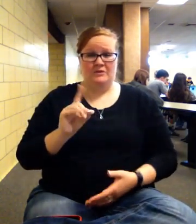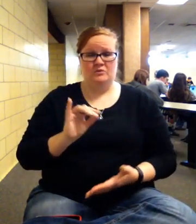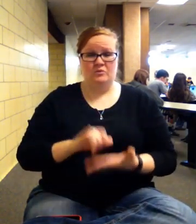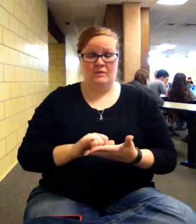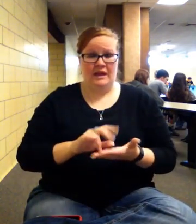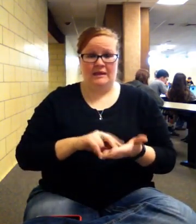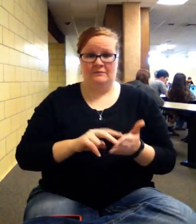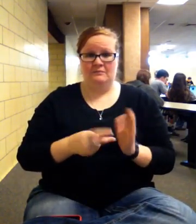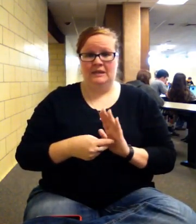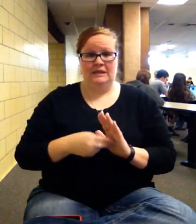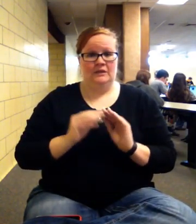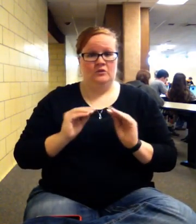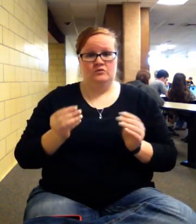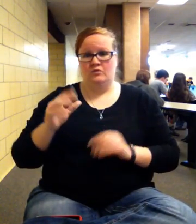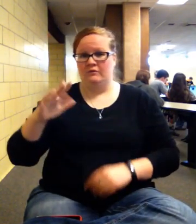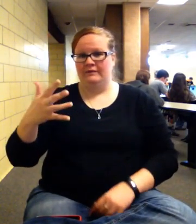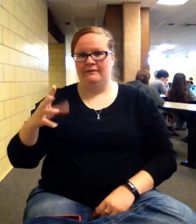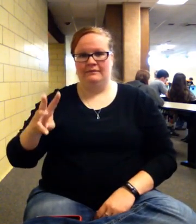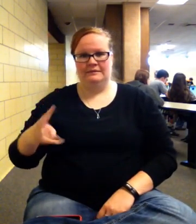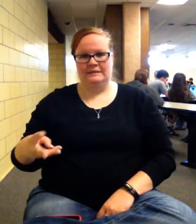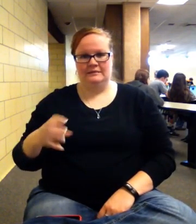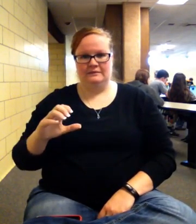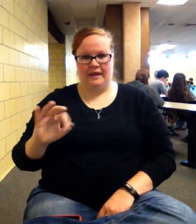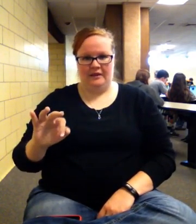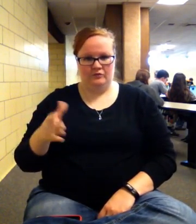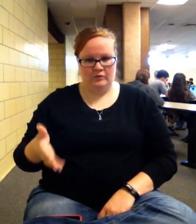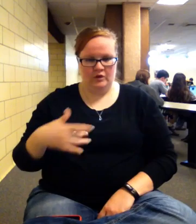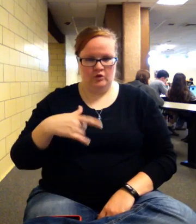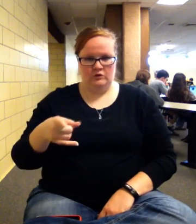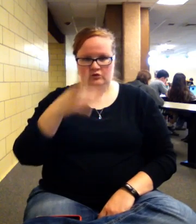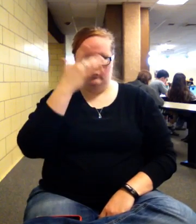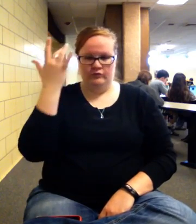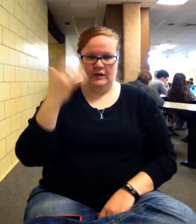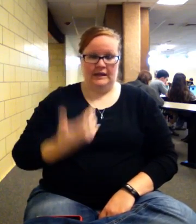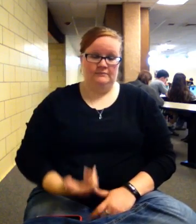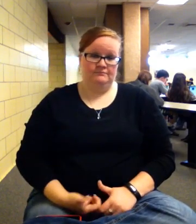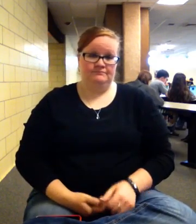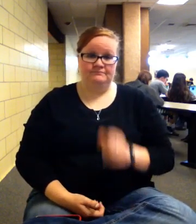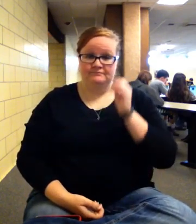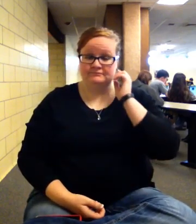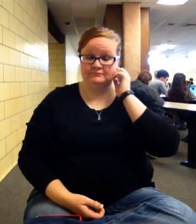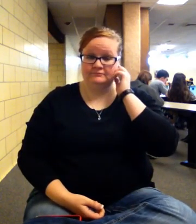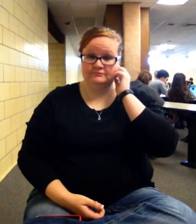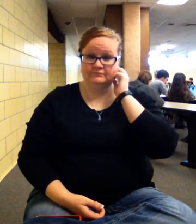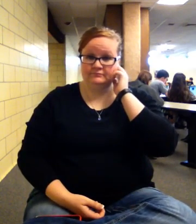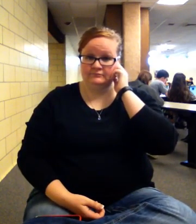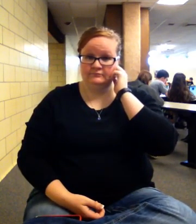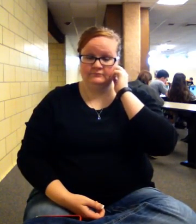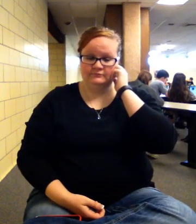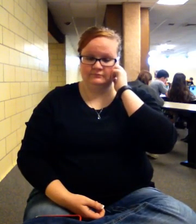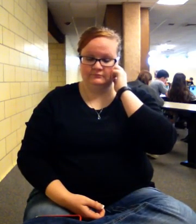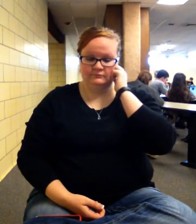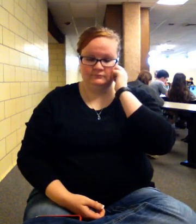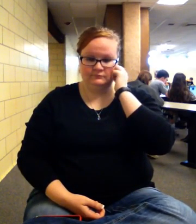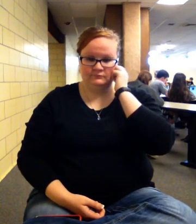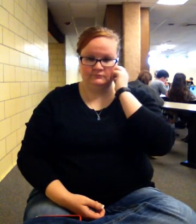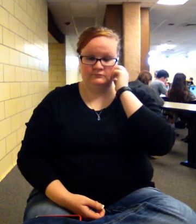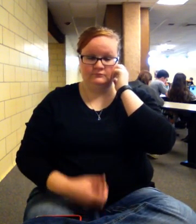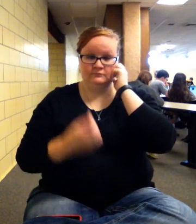isn't some fifth or sixth cash flow out there that you forget about on an exam. Or if you start getting